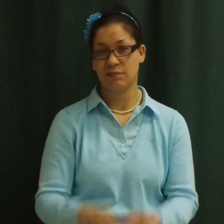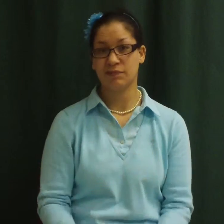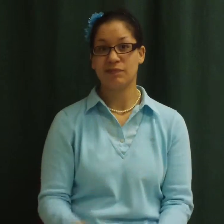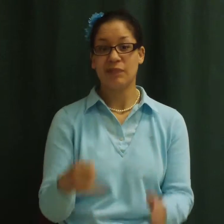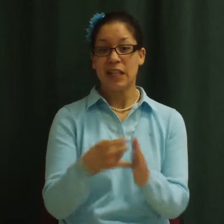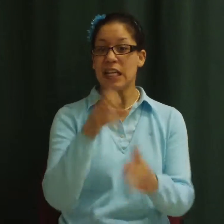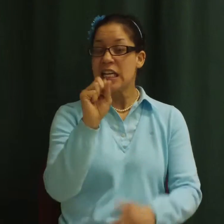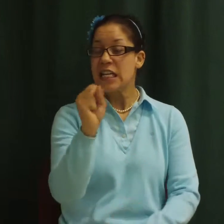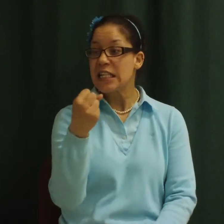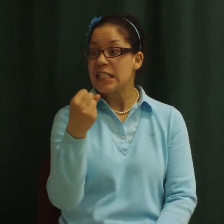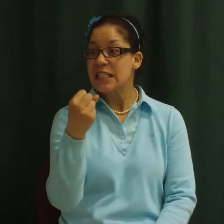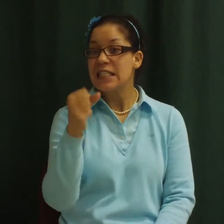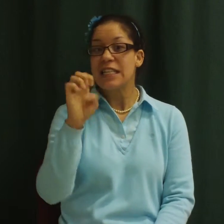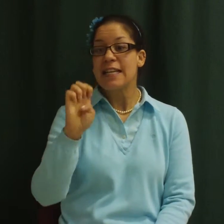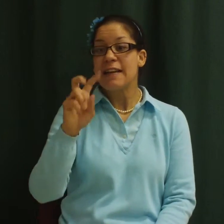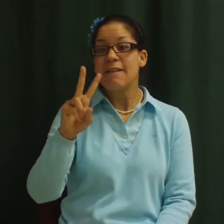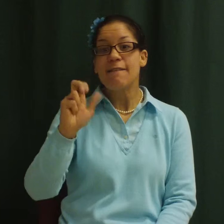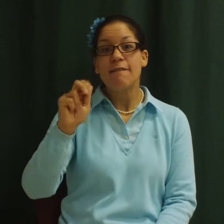It's evaporation.